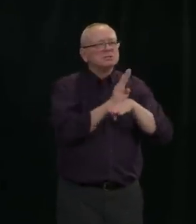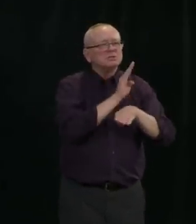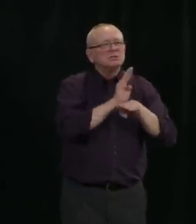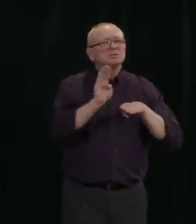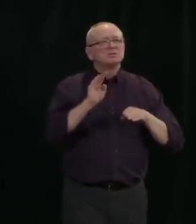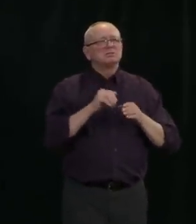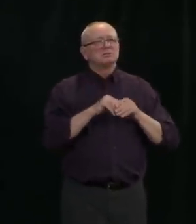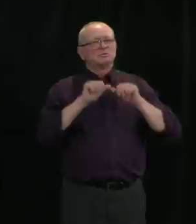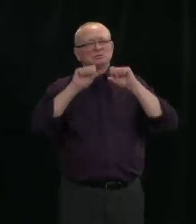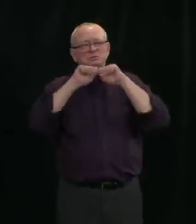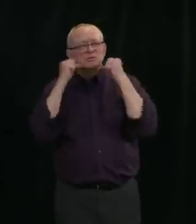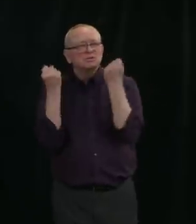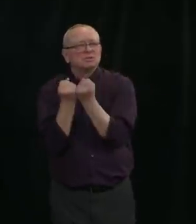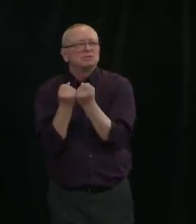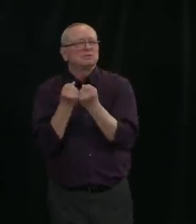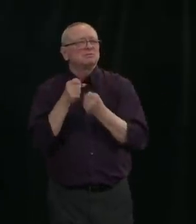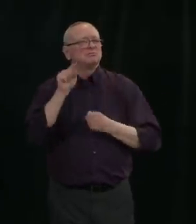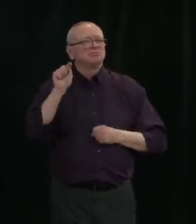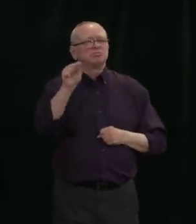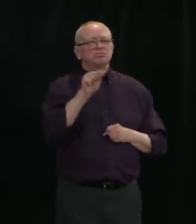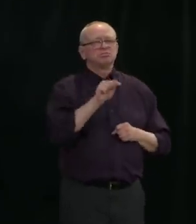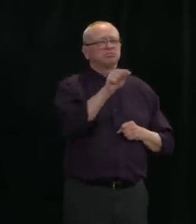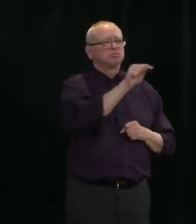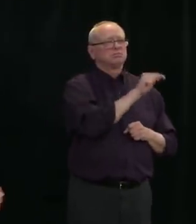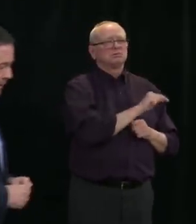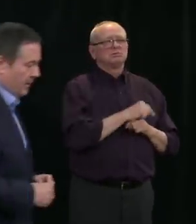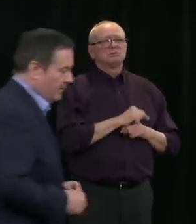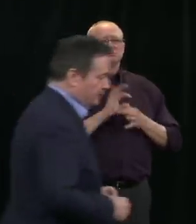And with that, I'll hand it over to Minister Madhu.